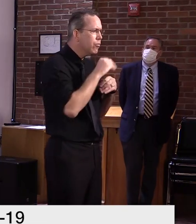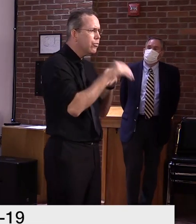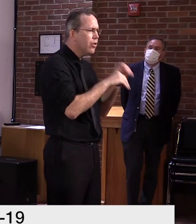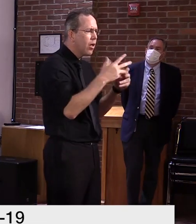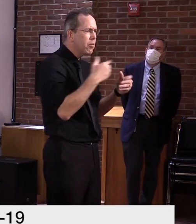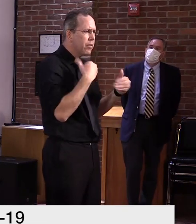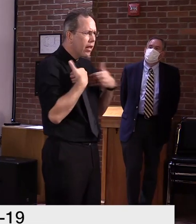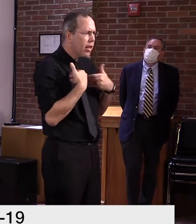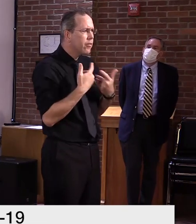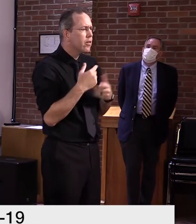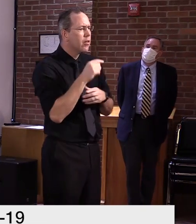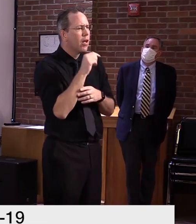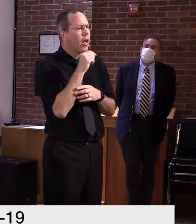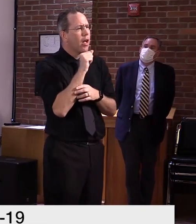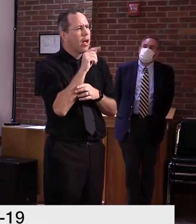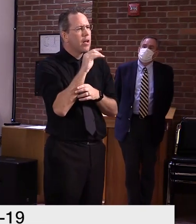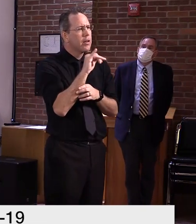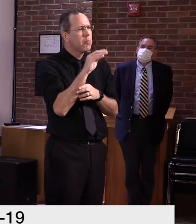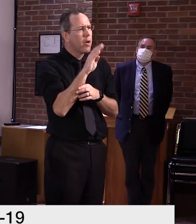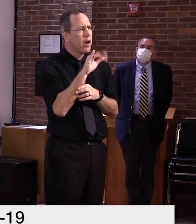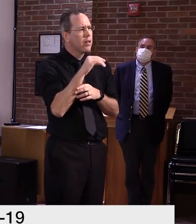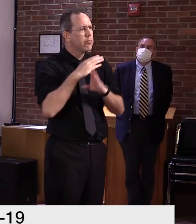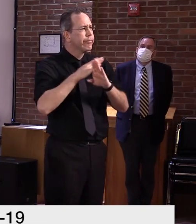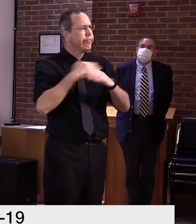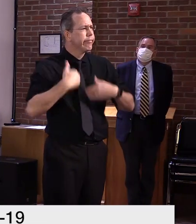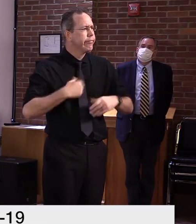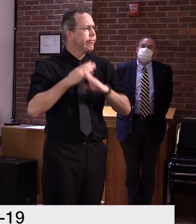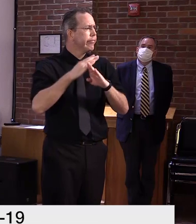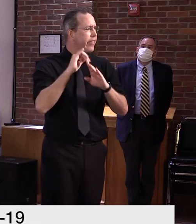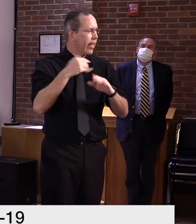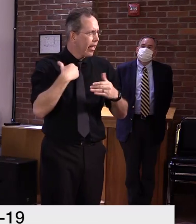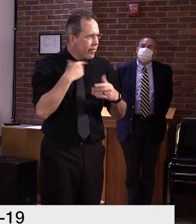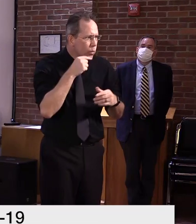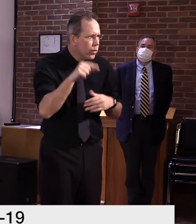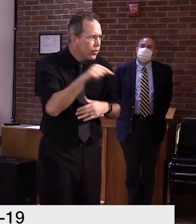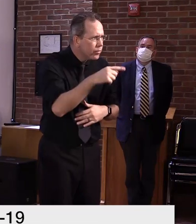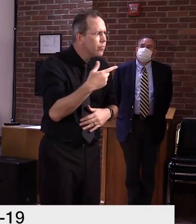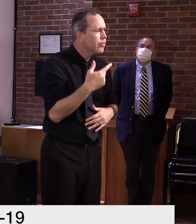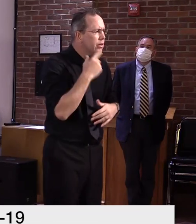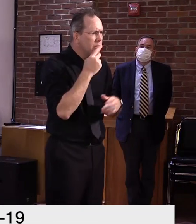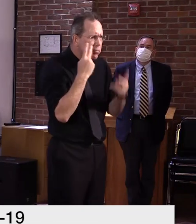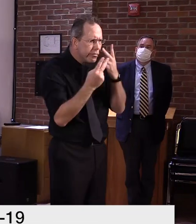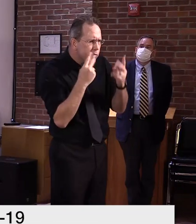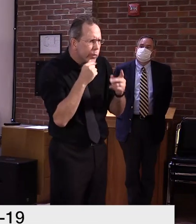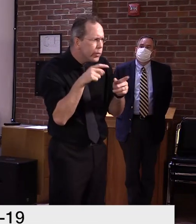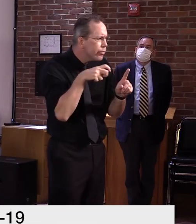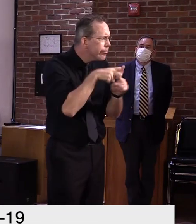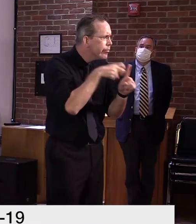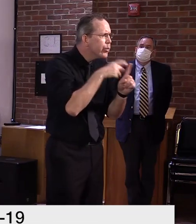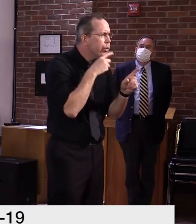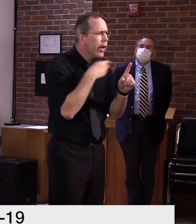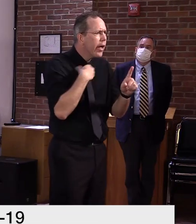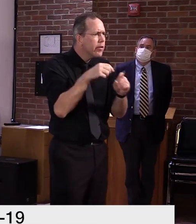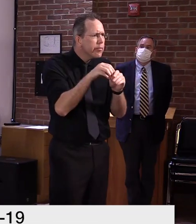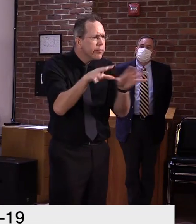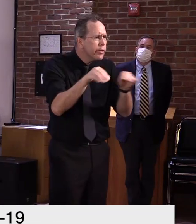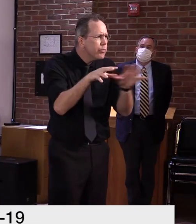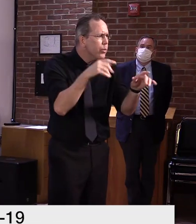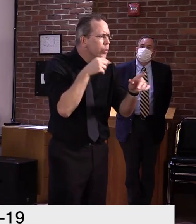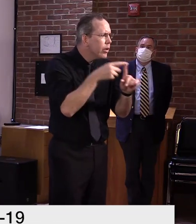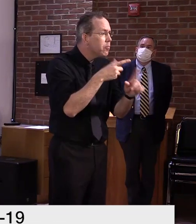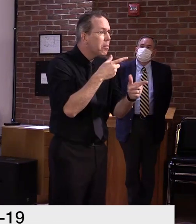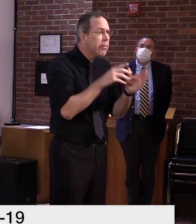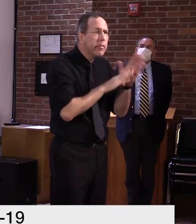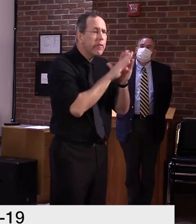um, with virus transmission over the past months and, um, you know, how much vaccine we might need. Um, the challenge